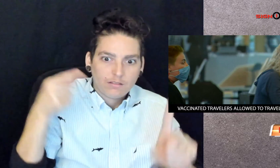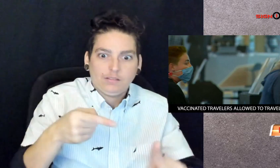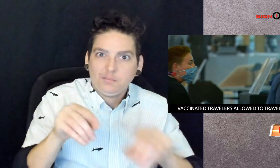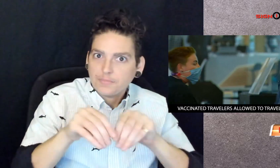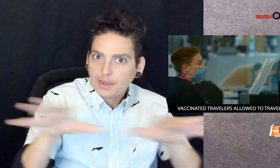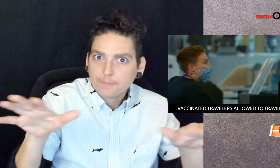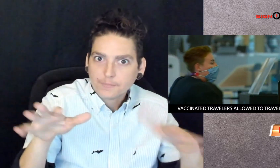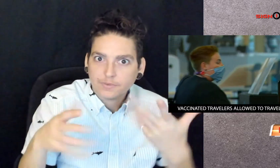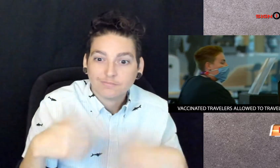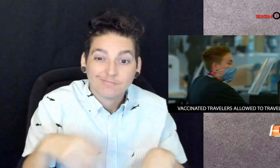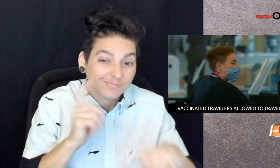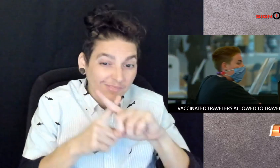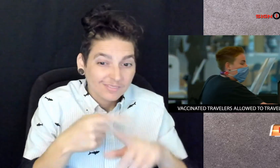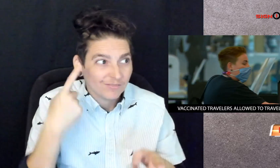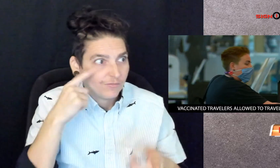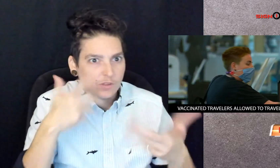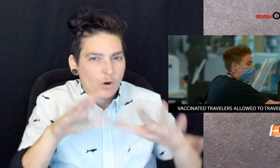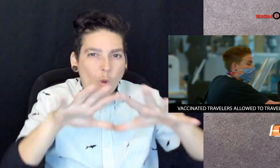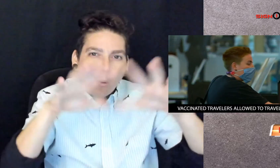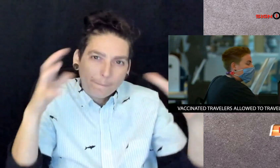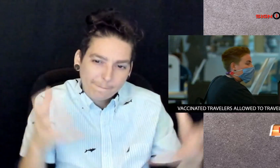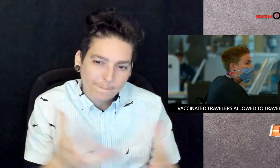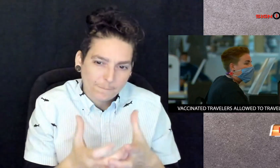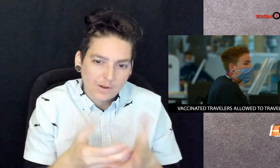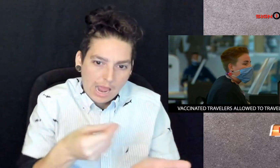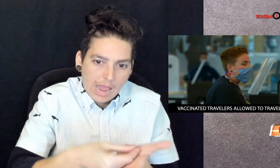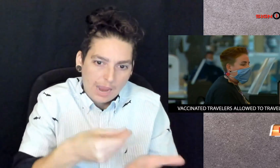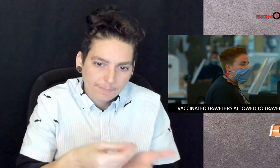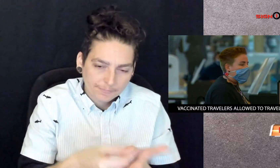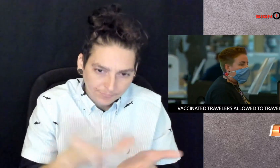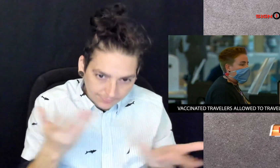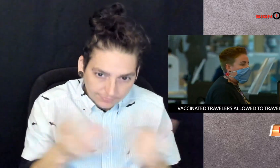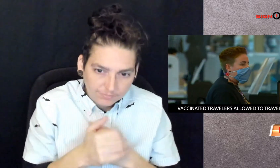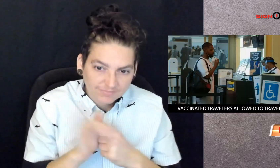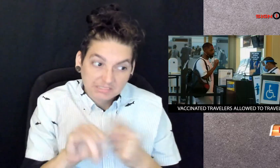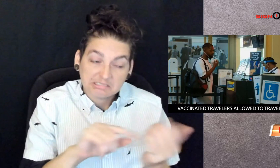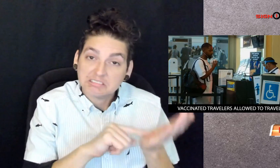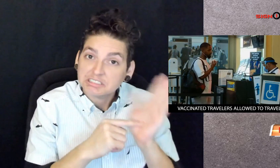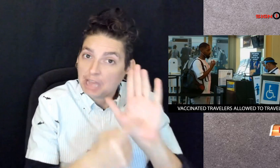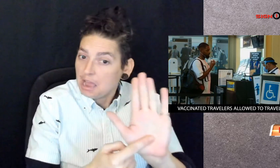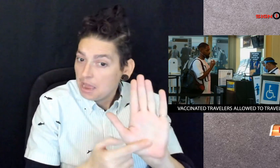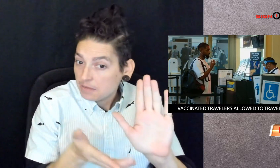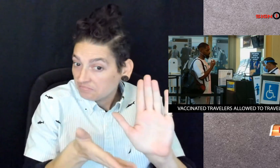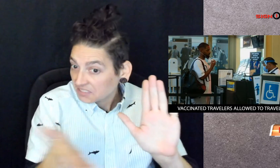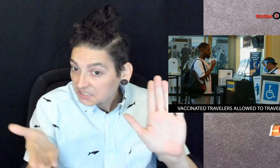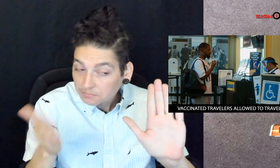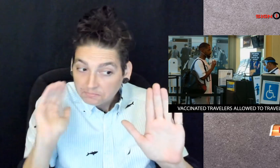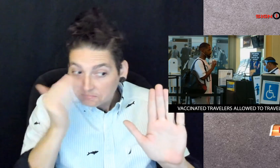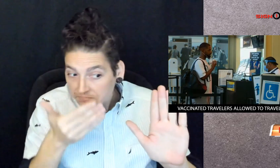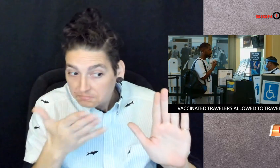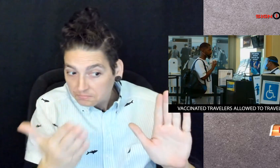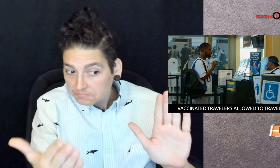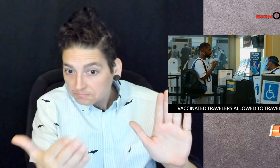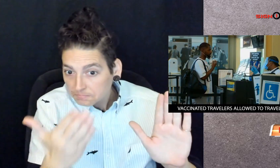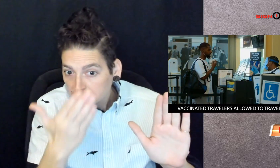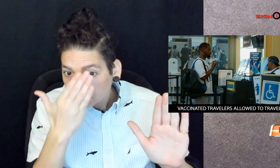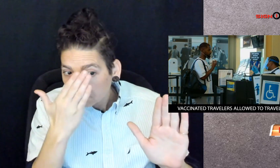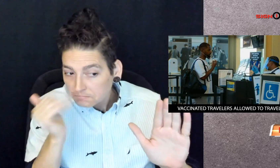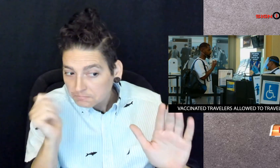pandemic. And for the global economy, it's a sign that things may just be getting